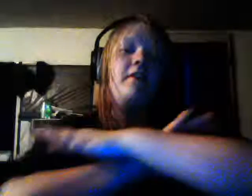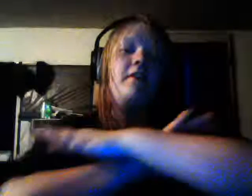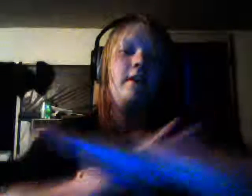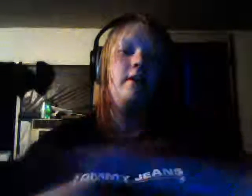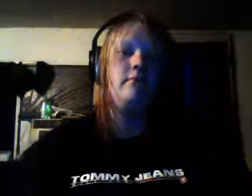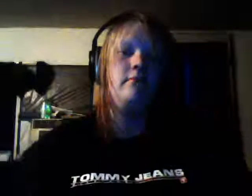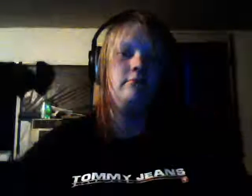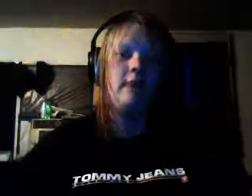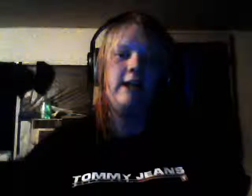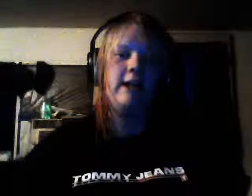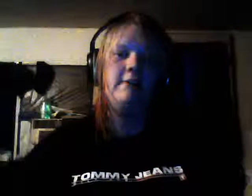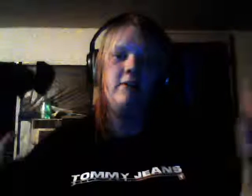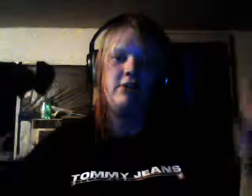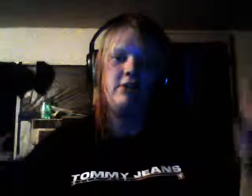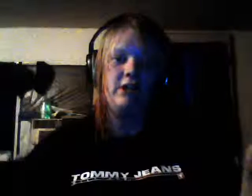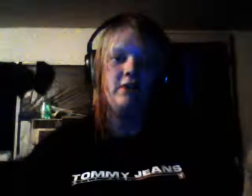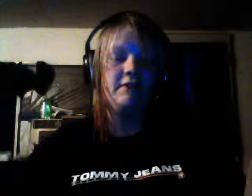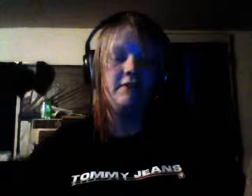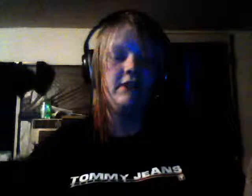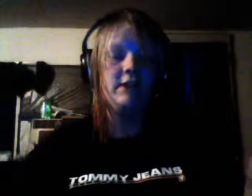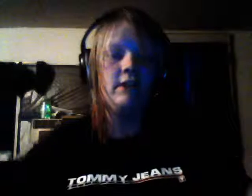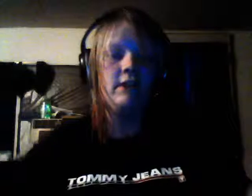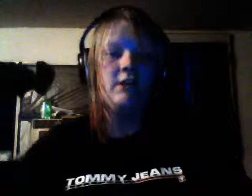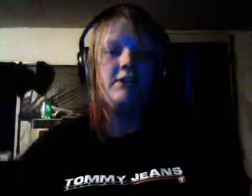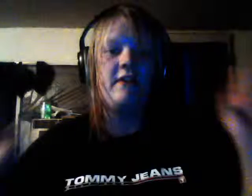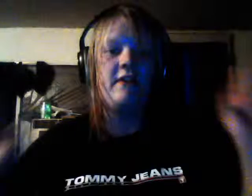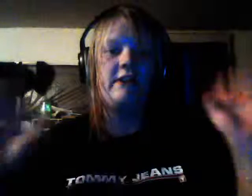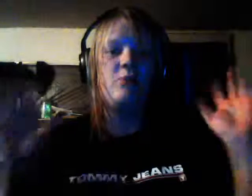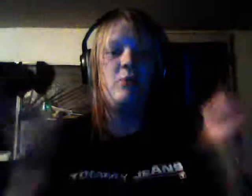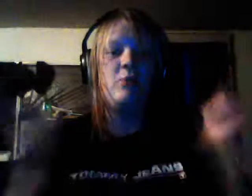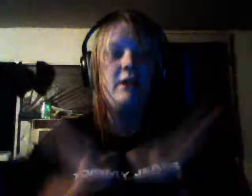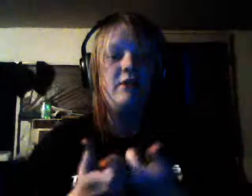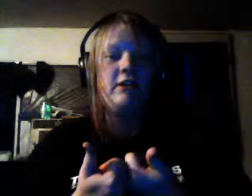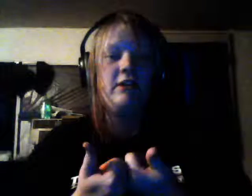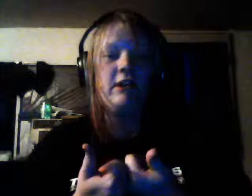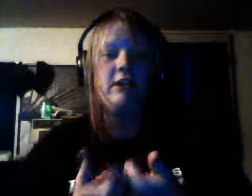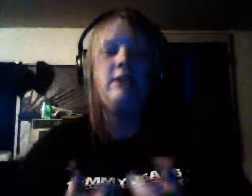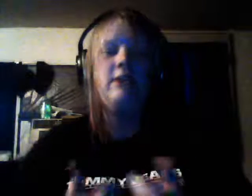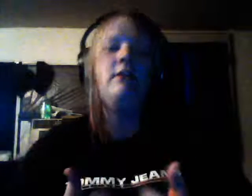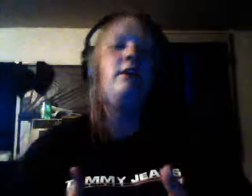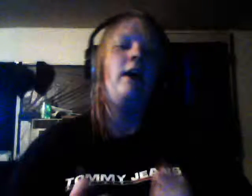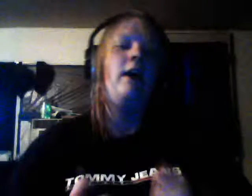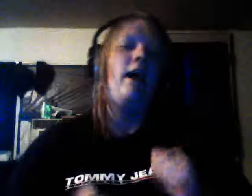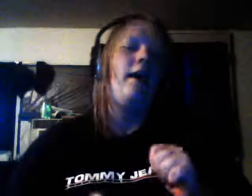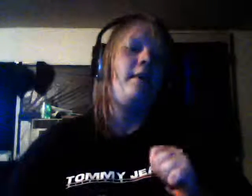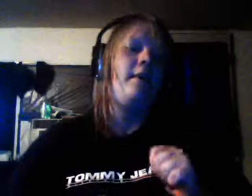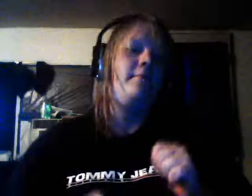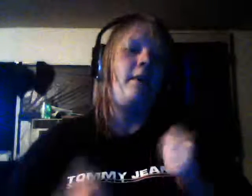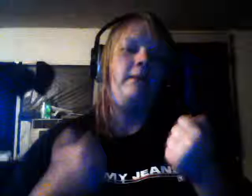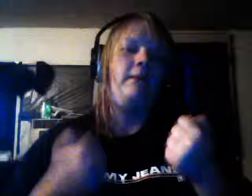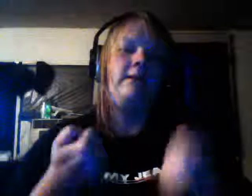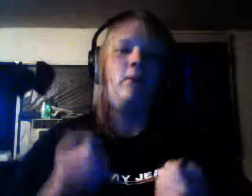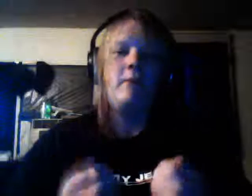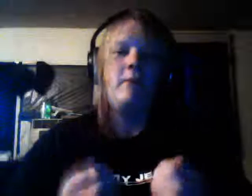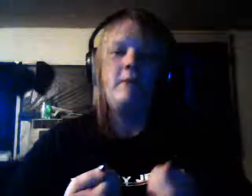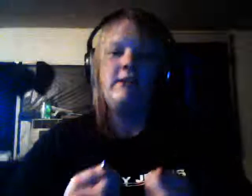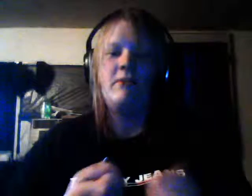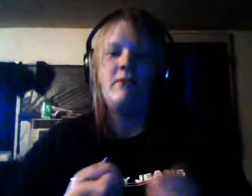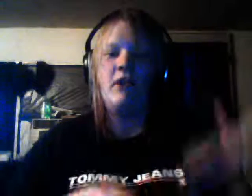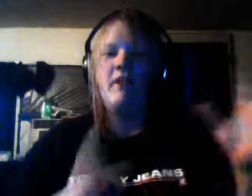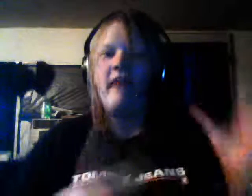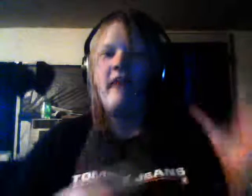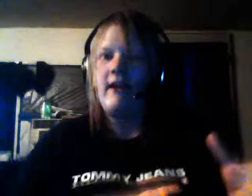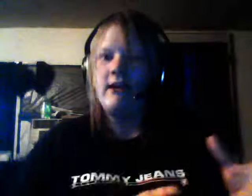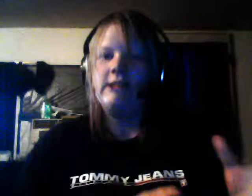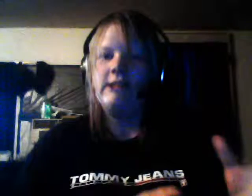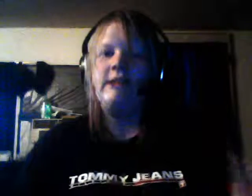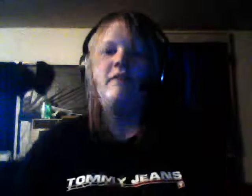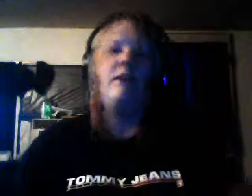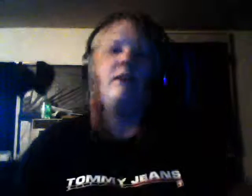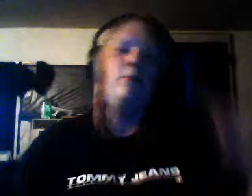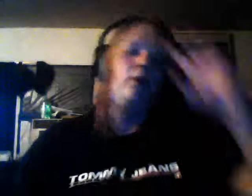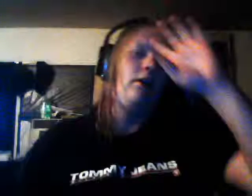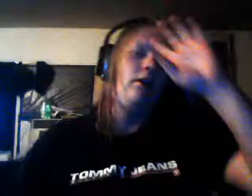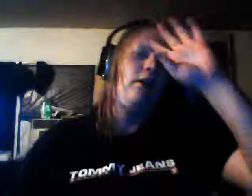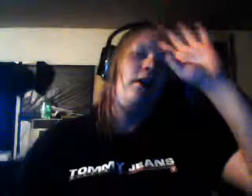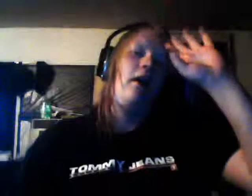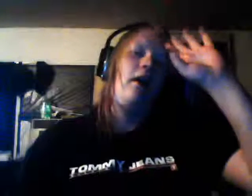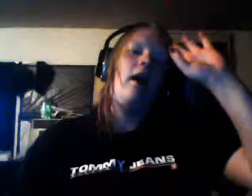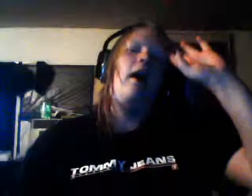has been resolved so that's really really good um that means I won't be busy with all of that kind of stuff anymore uh